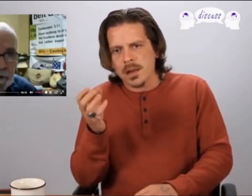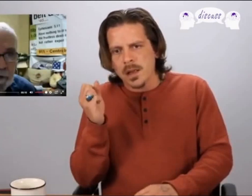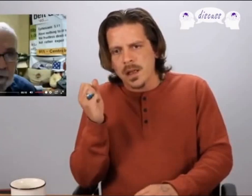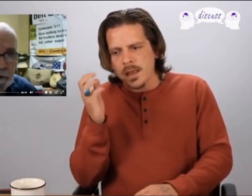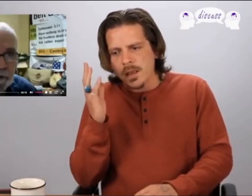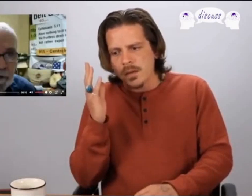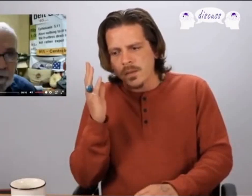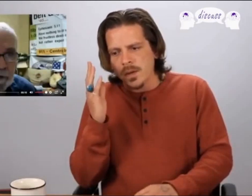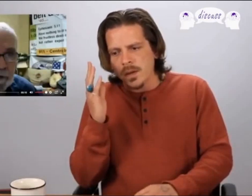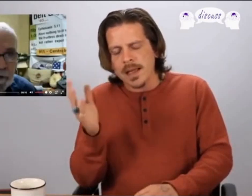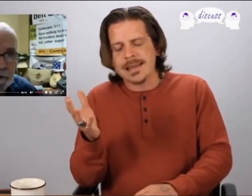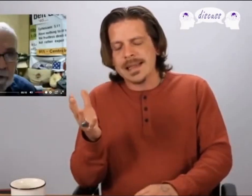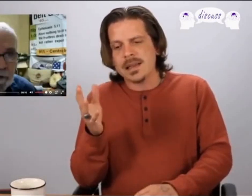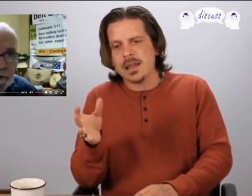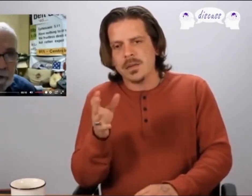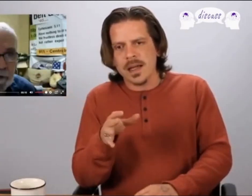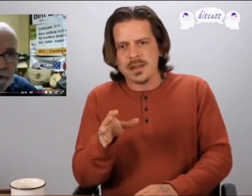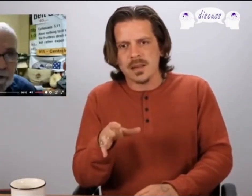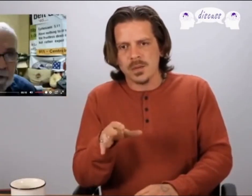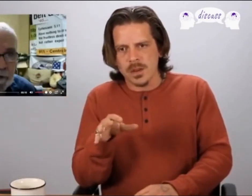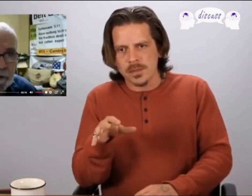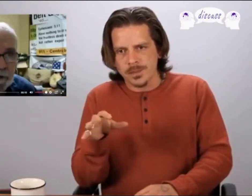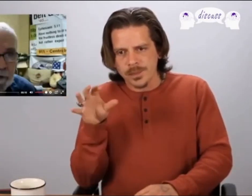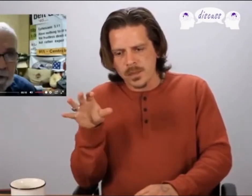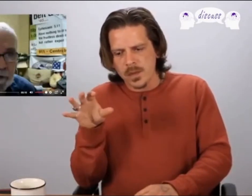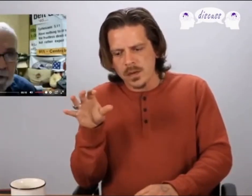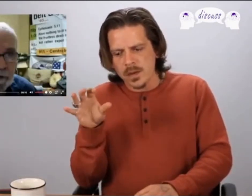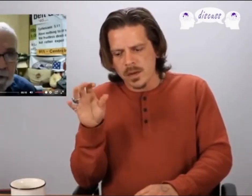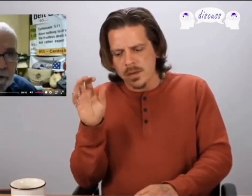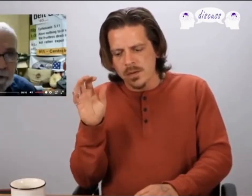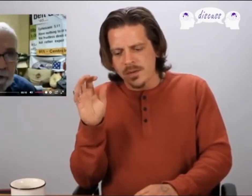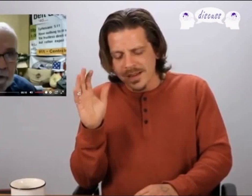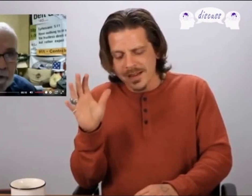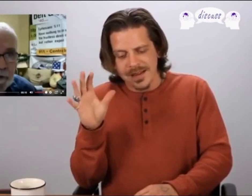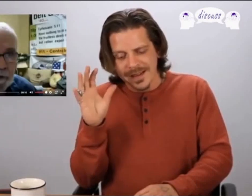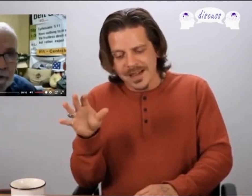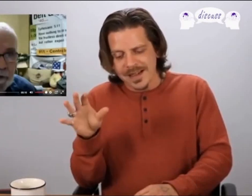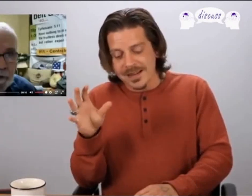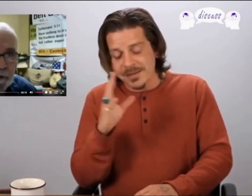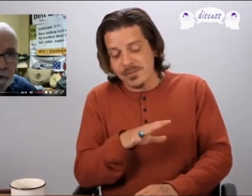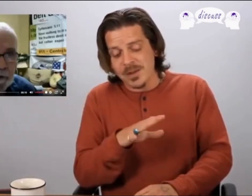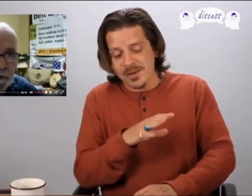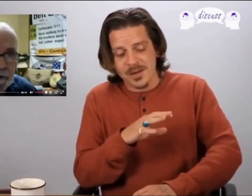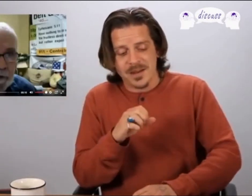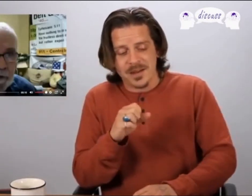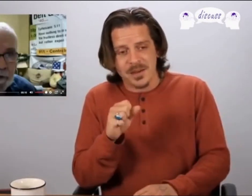like the last decade harassing this woman so one of the court documents